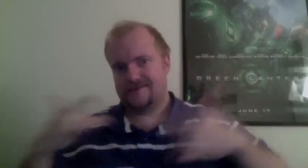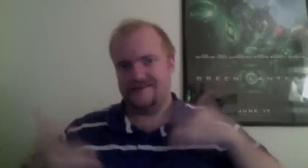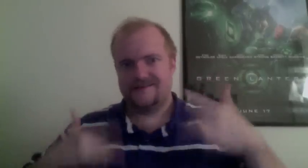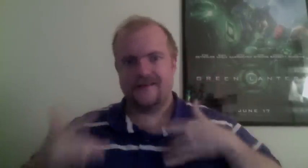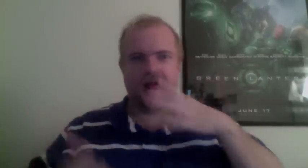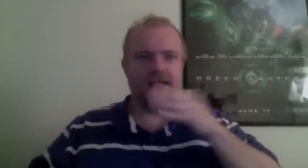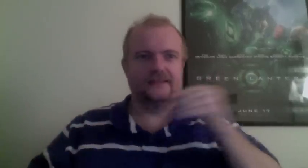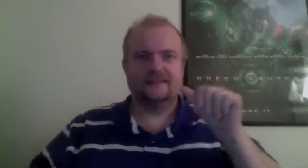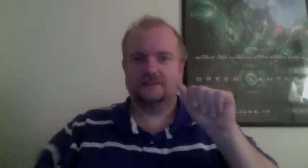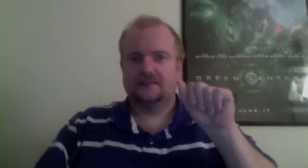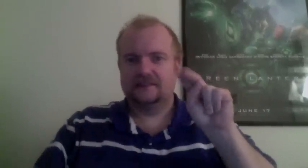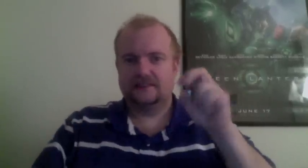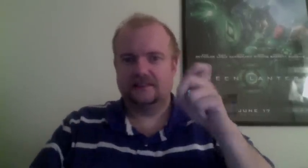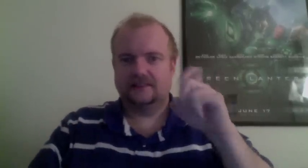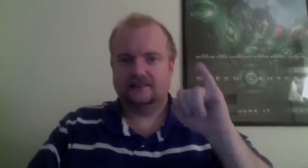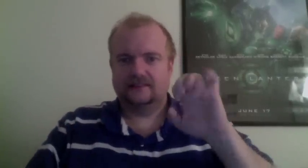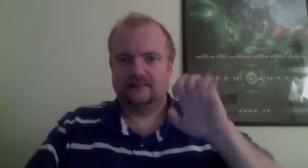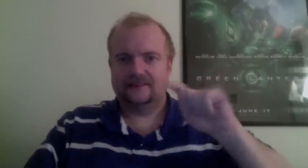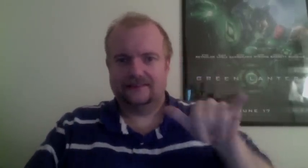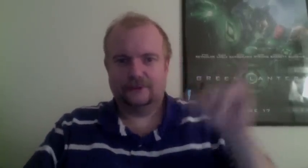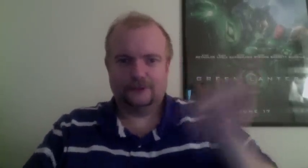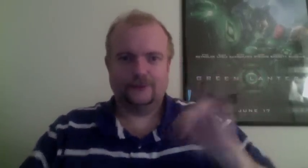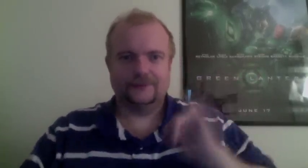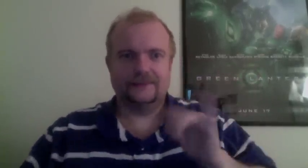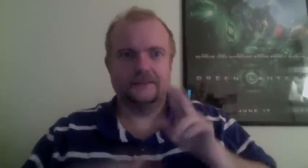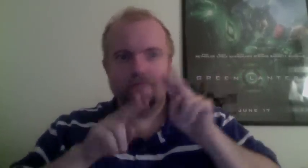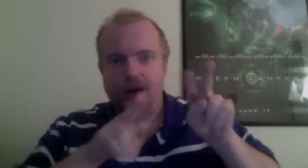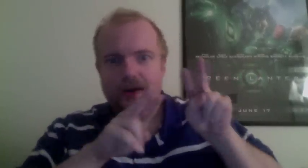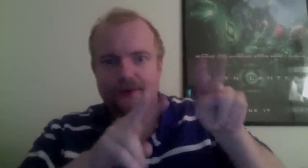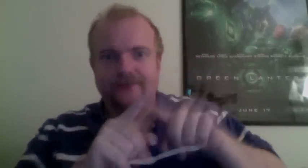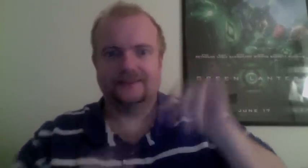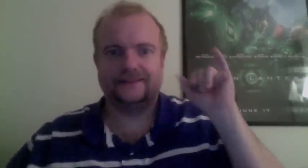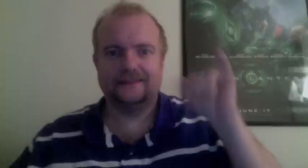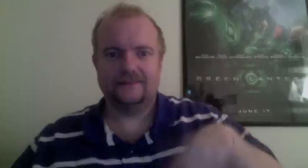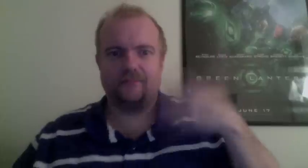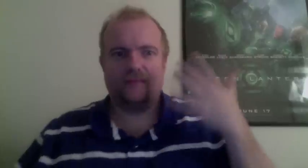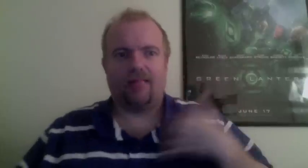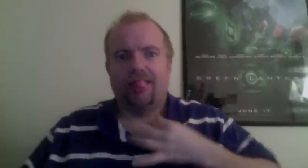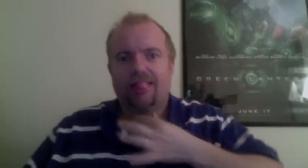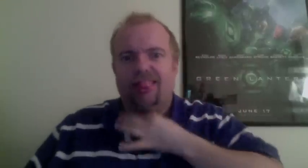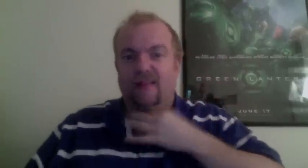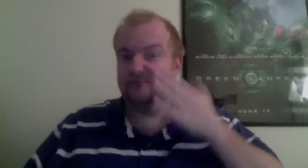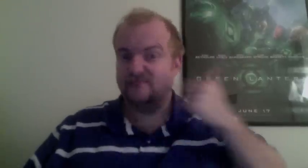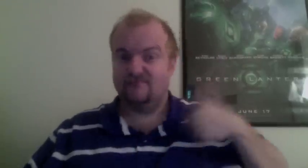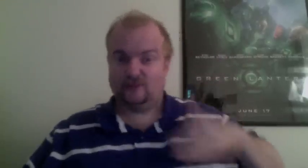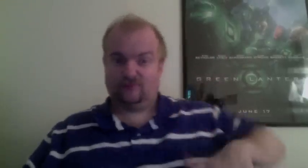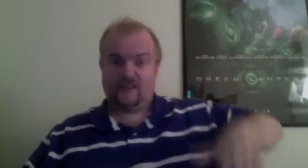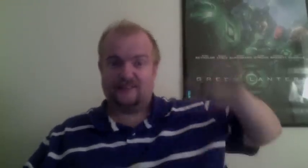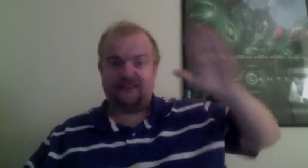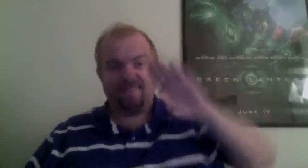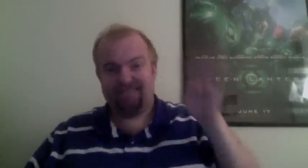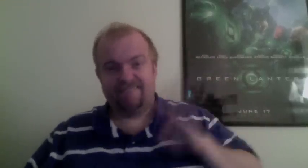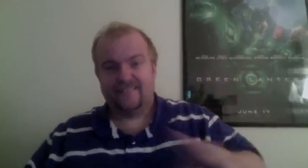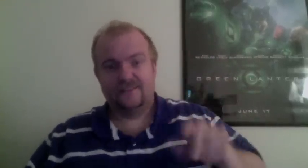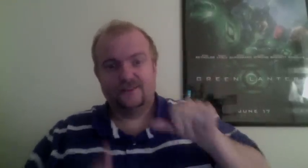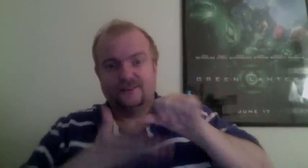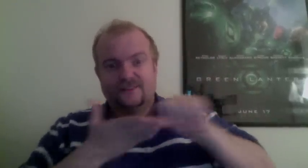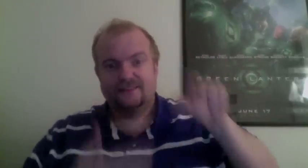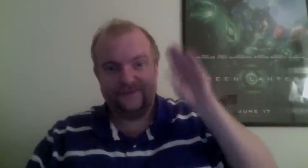sometimes fatal events such as infections, lymphoma, or other types of cancer have happened. Blood, liver, and nervous system problems, serious allergic reactions, and